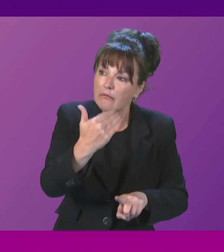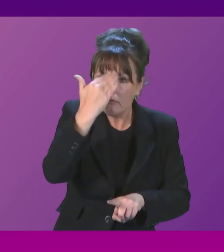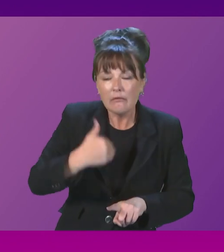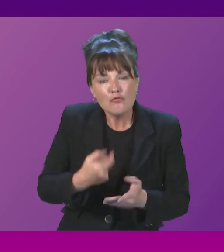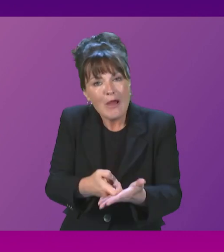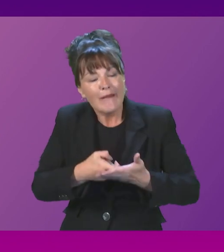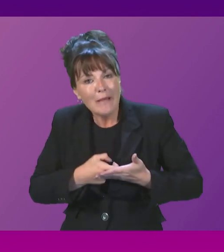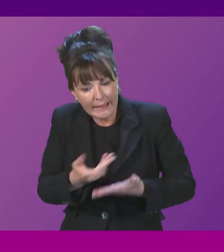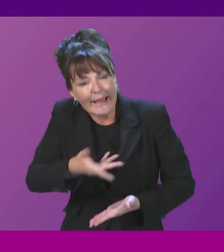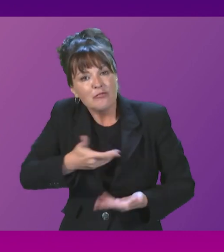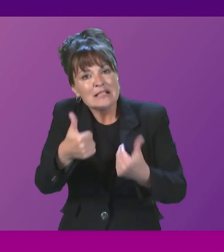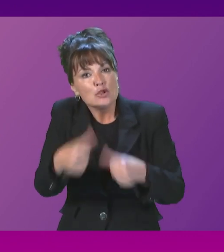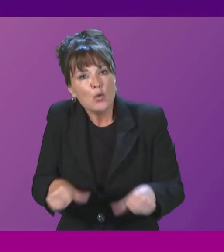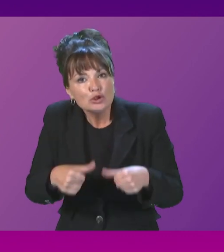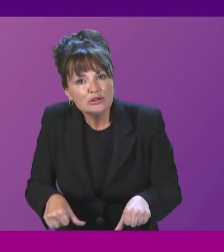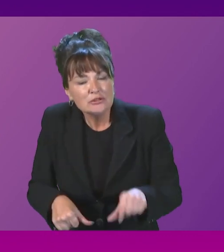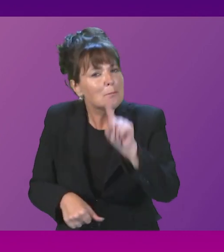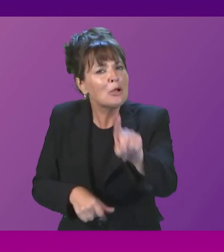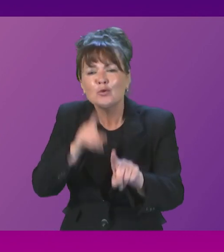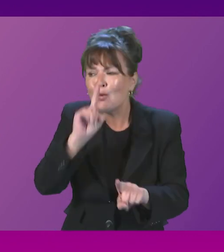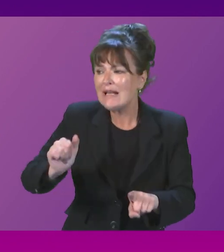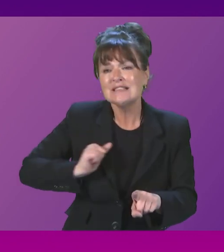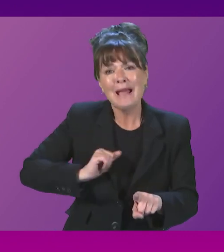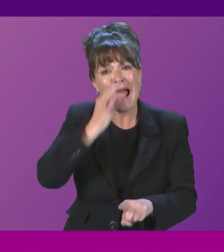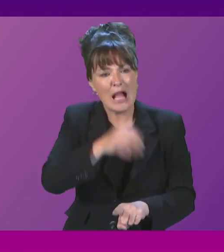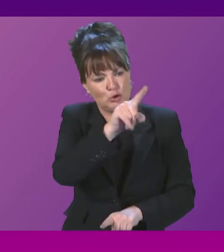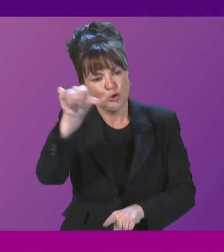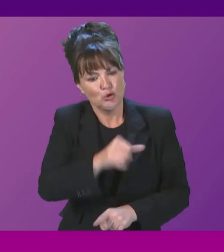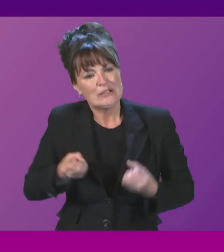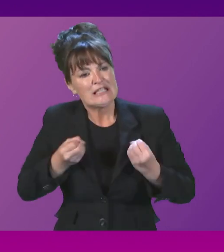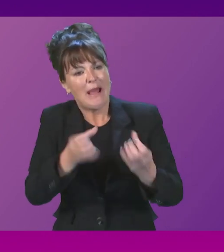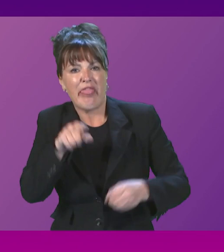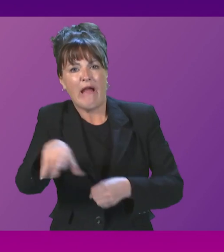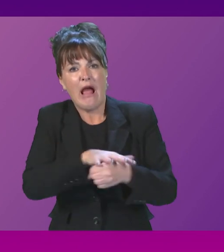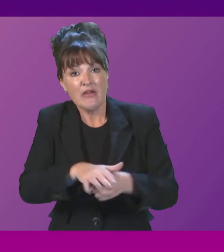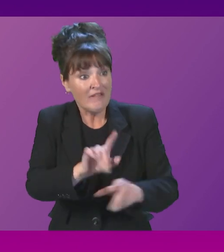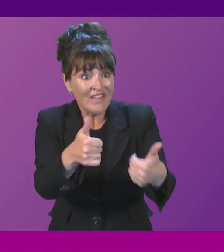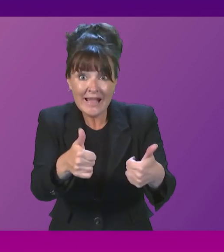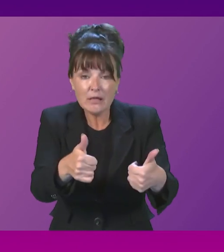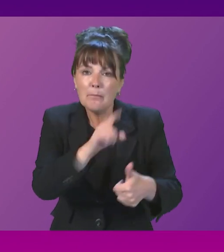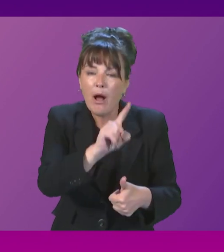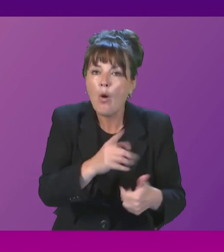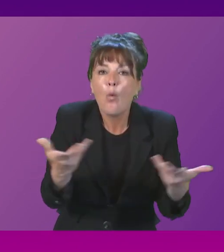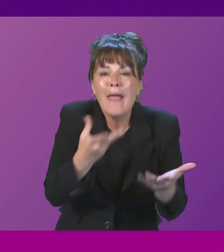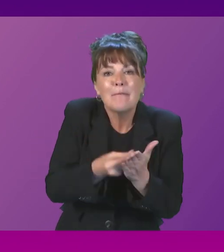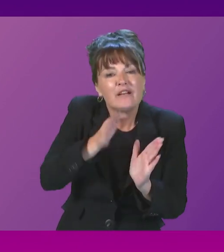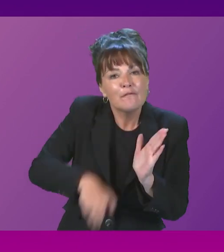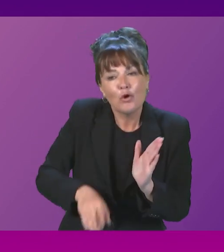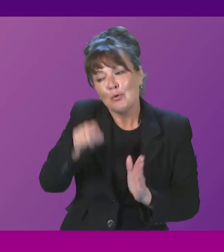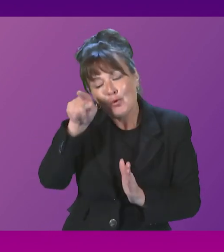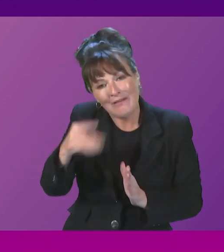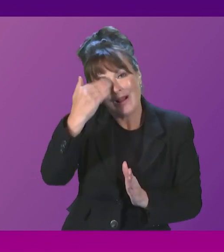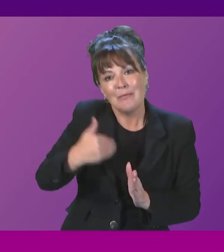area without also saying where you think we should spend less. That's the responsibility that is demanded of government right now, and I think it's the